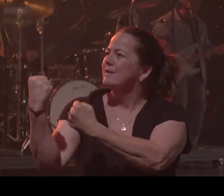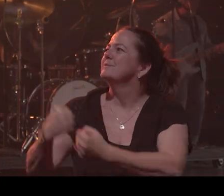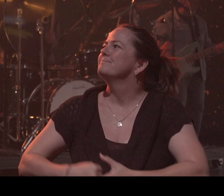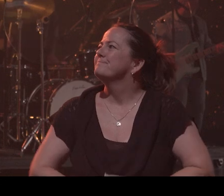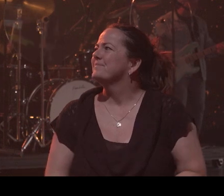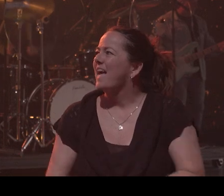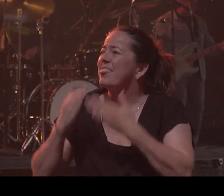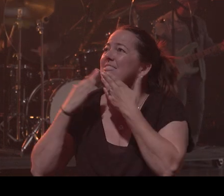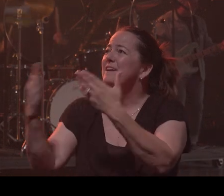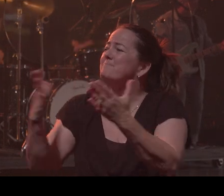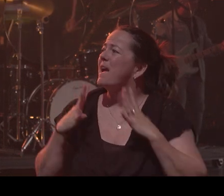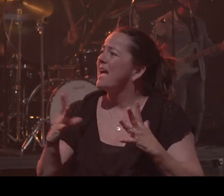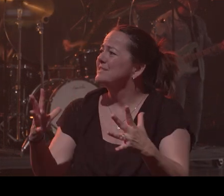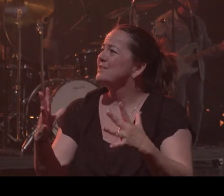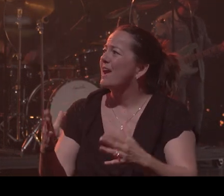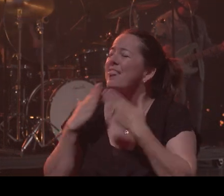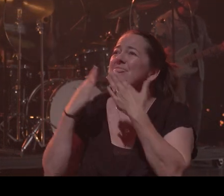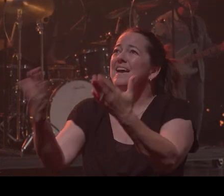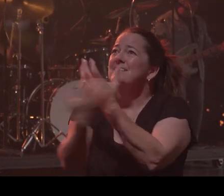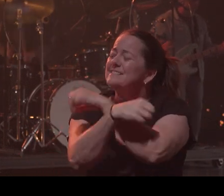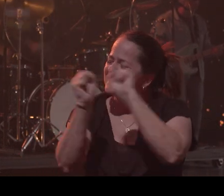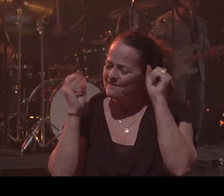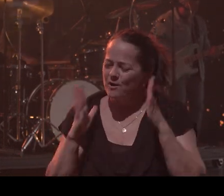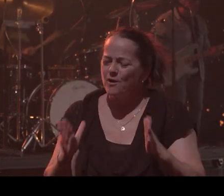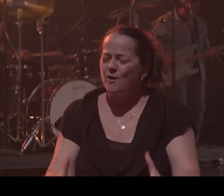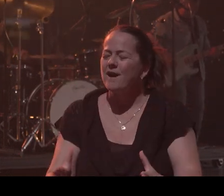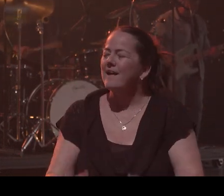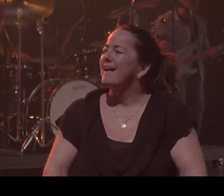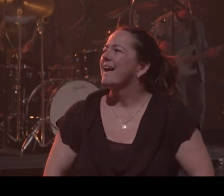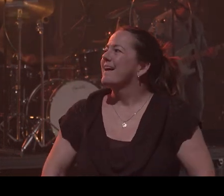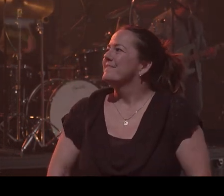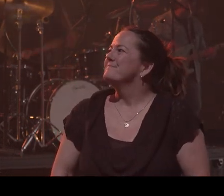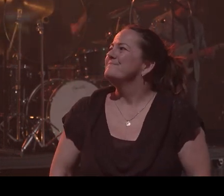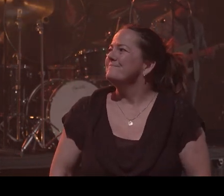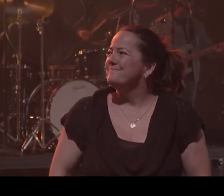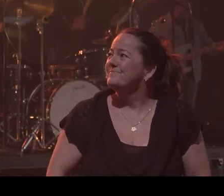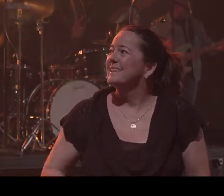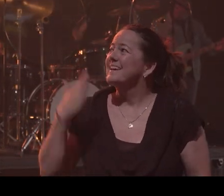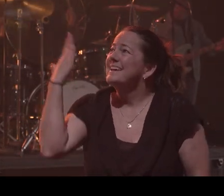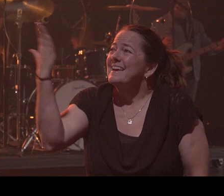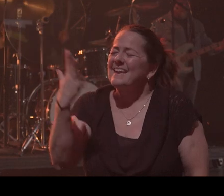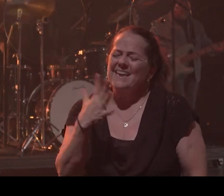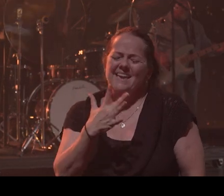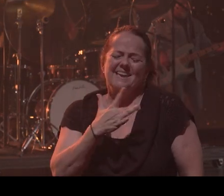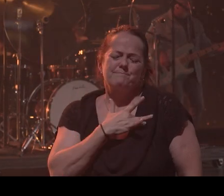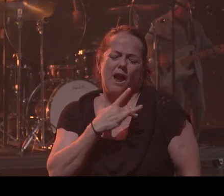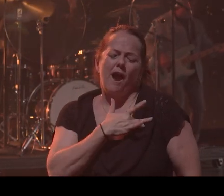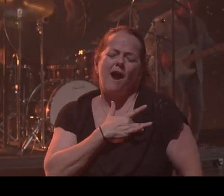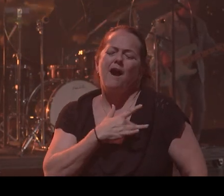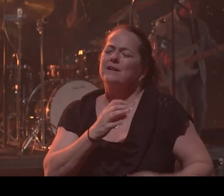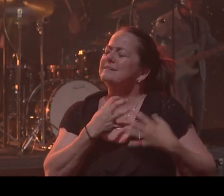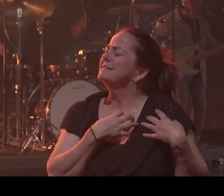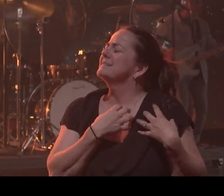thank the Master. I thank the Savior. Because He healed my heart and changed my name.